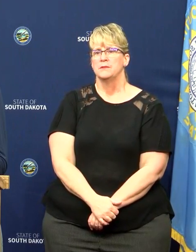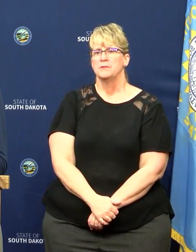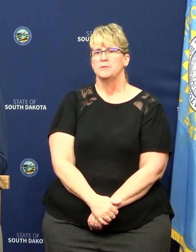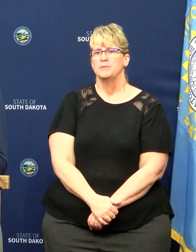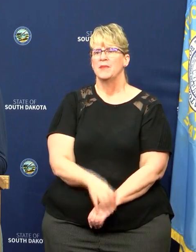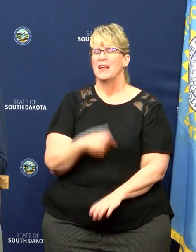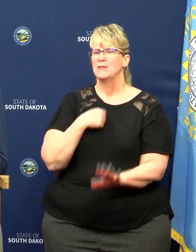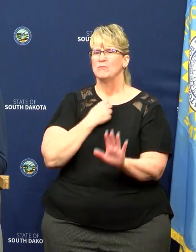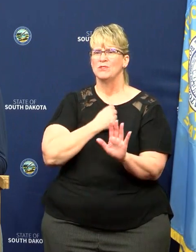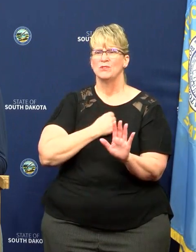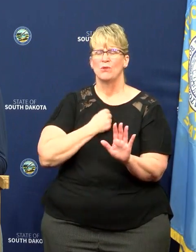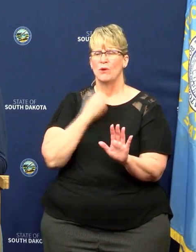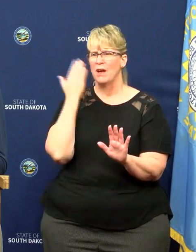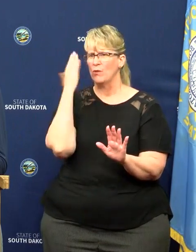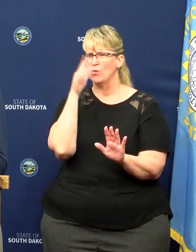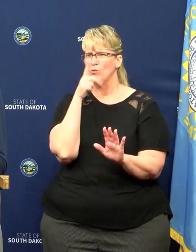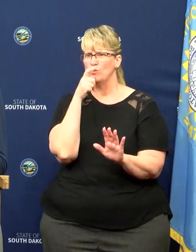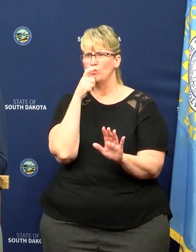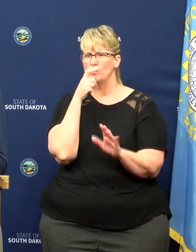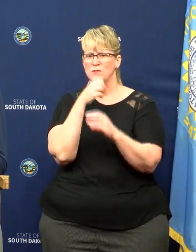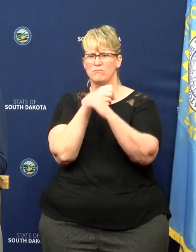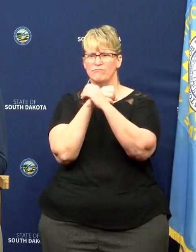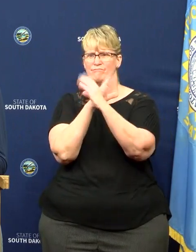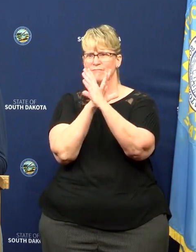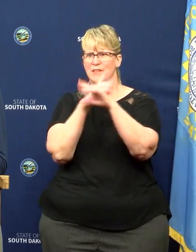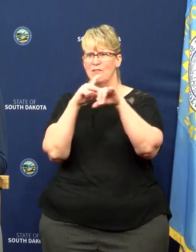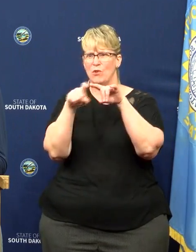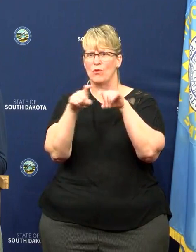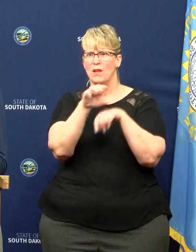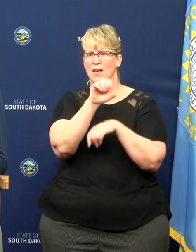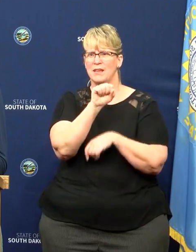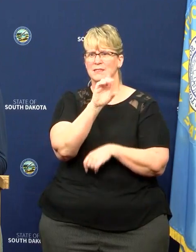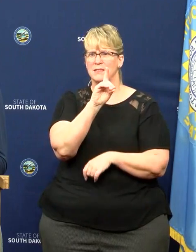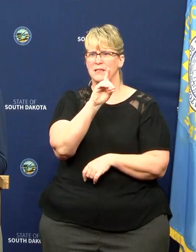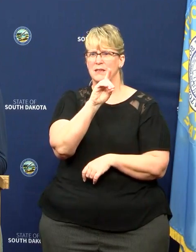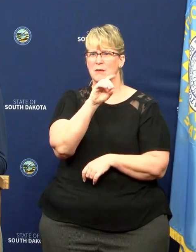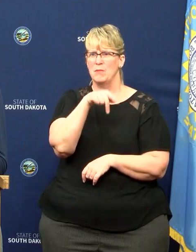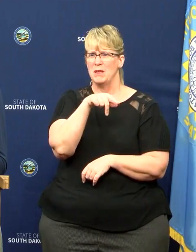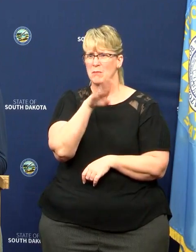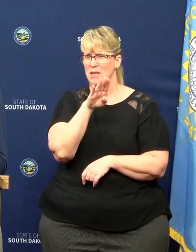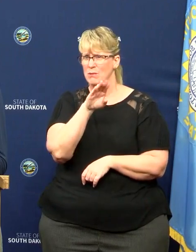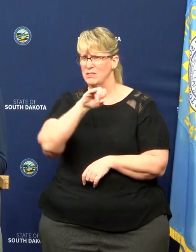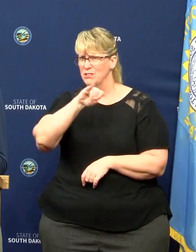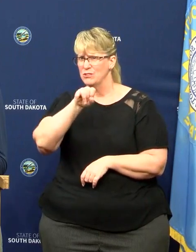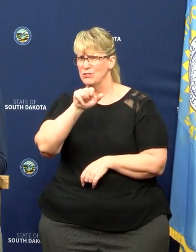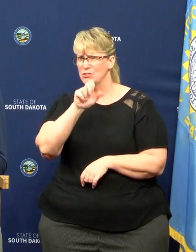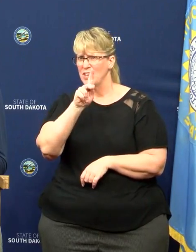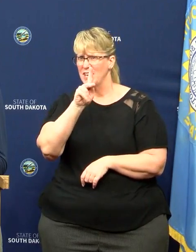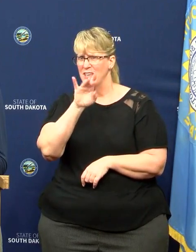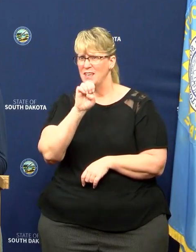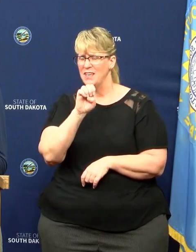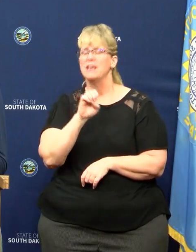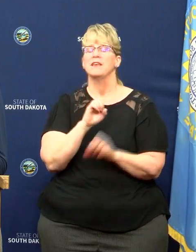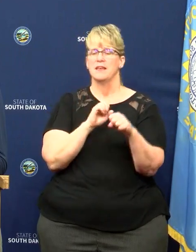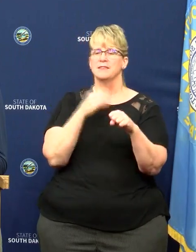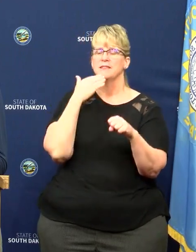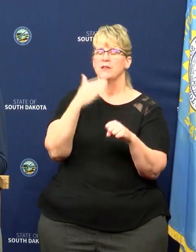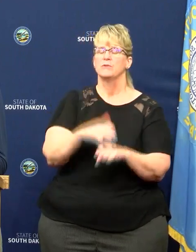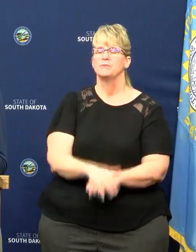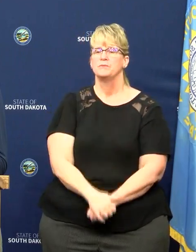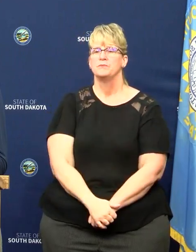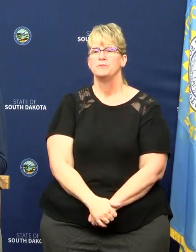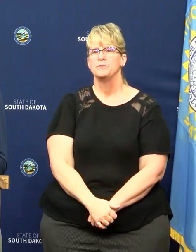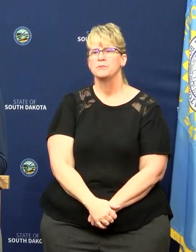And I'm sorry, I didn't know who we had on that question from SDPB. Jackie? Yeah, thank you Governor.